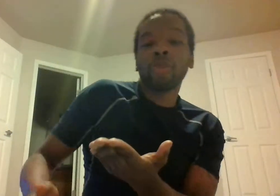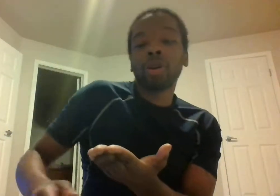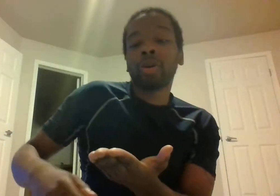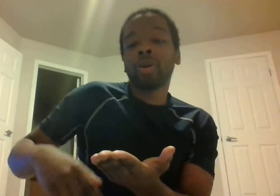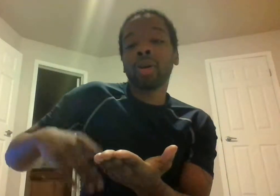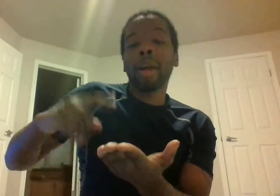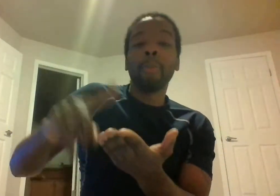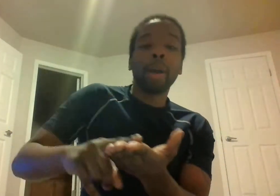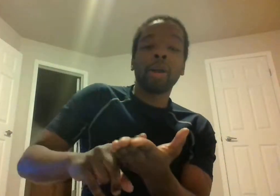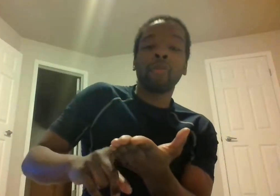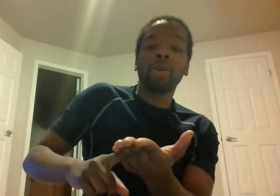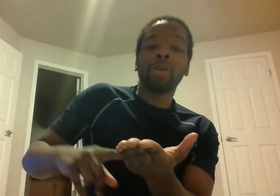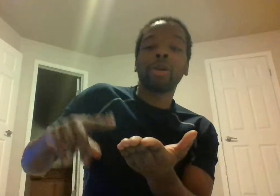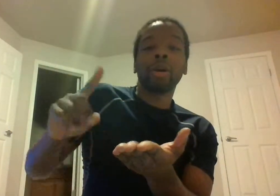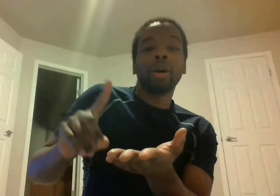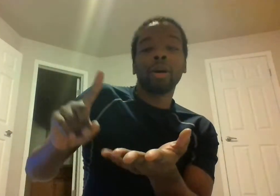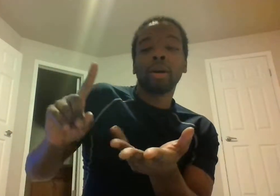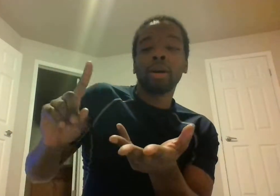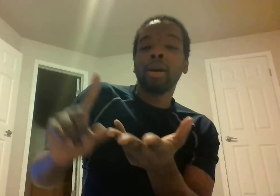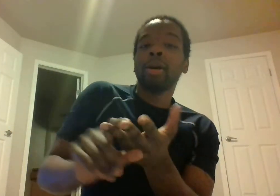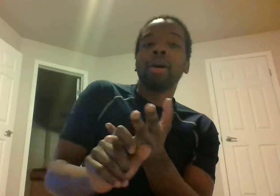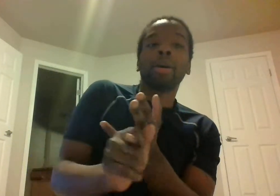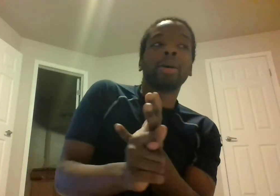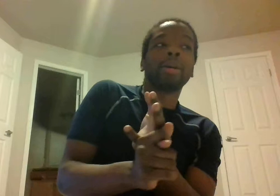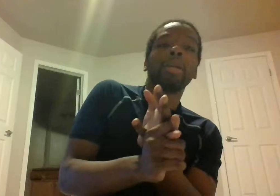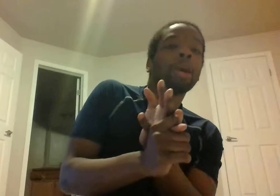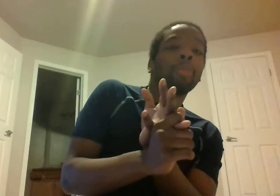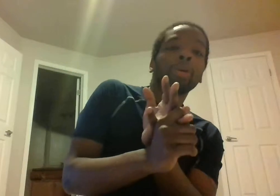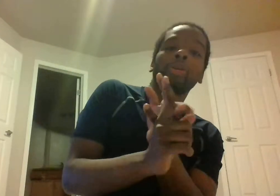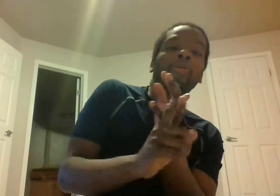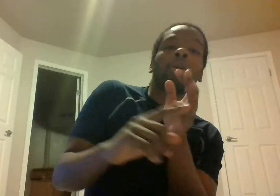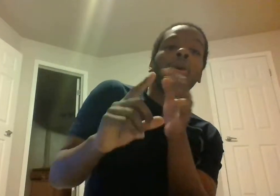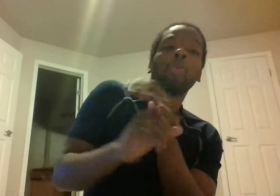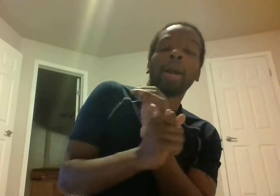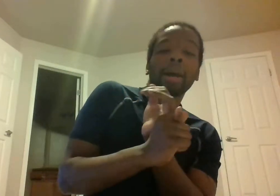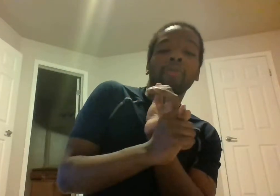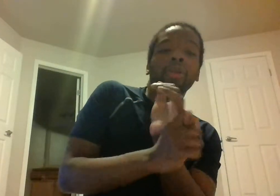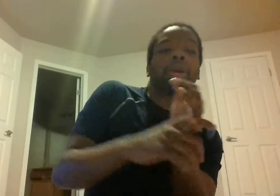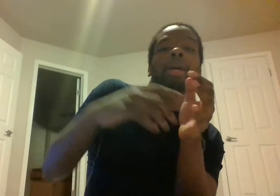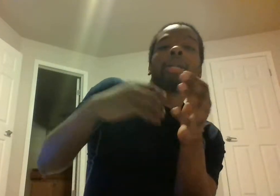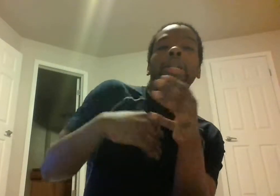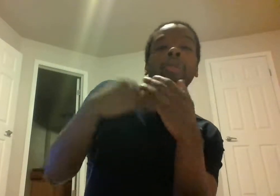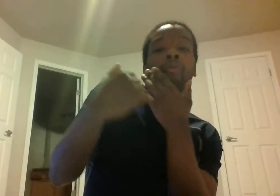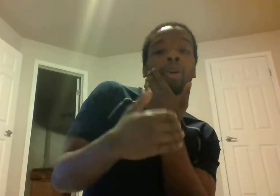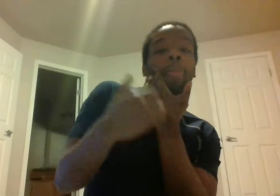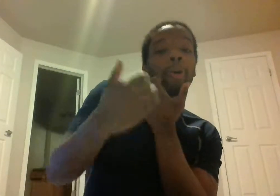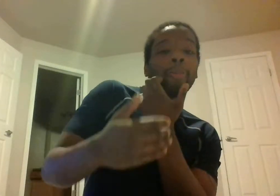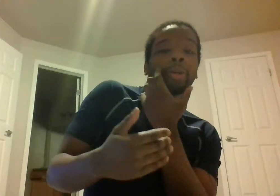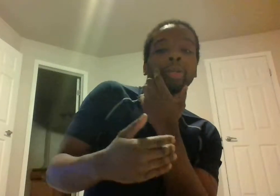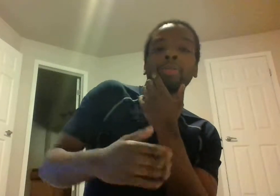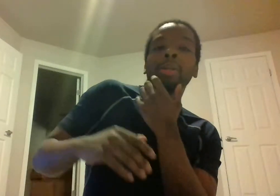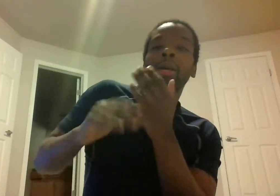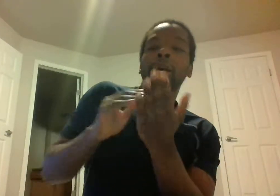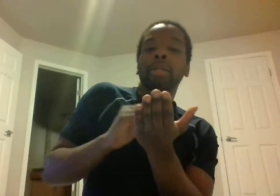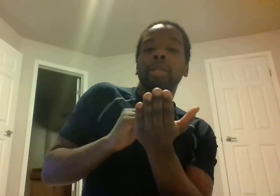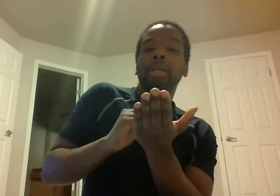fuel a bed fuel decomposal fuel or whatever this fuel purpose is to